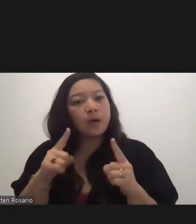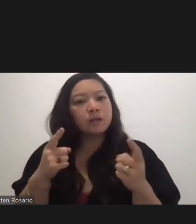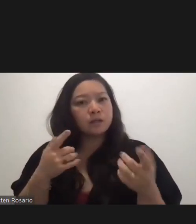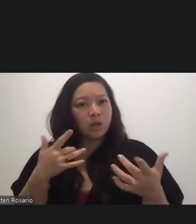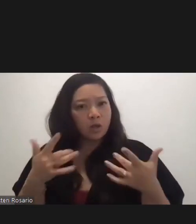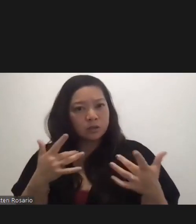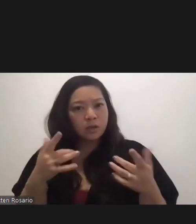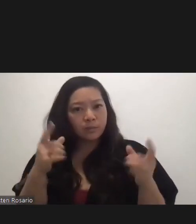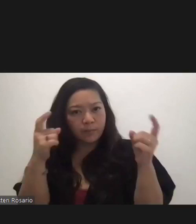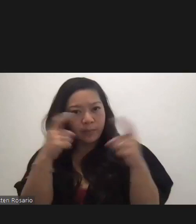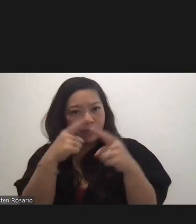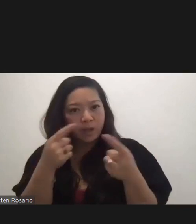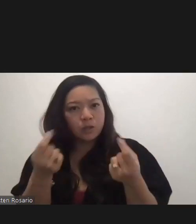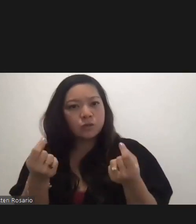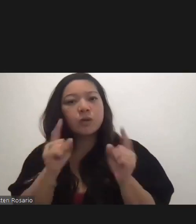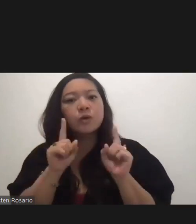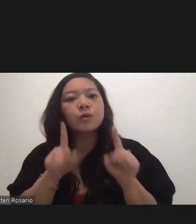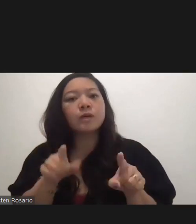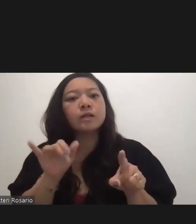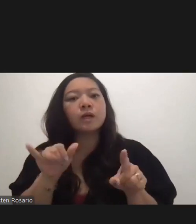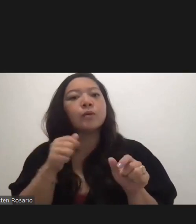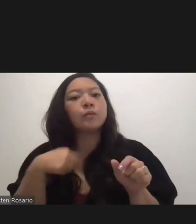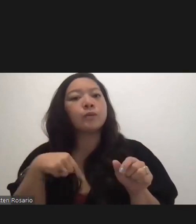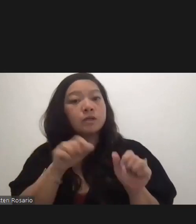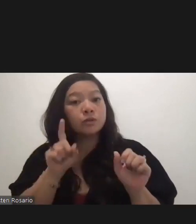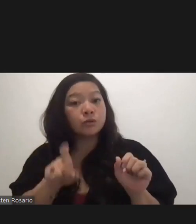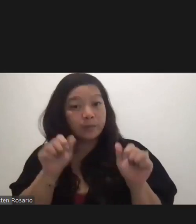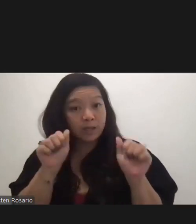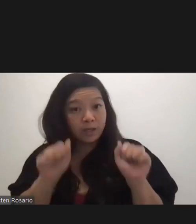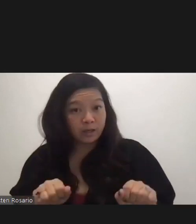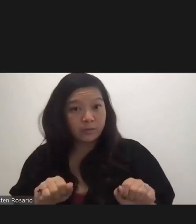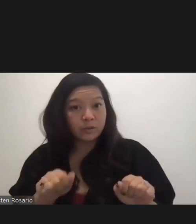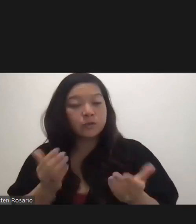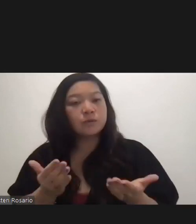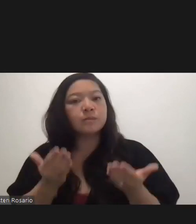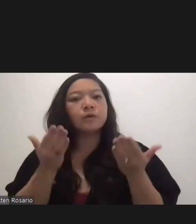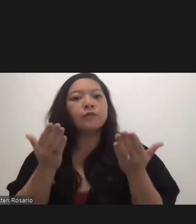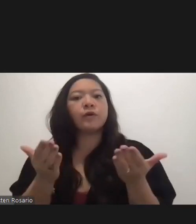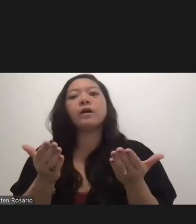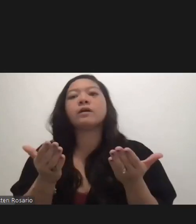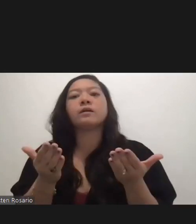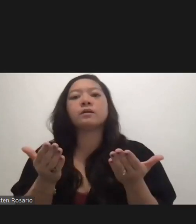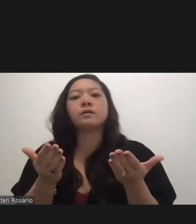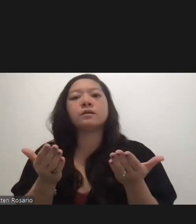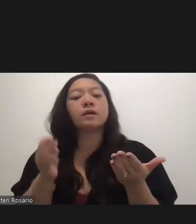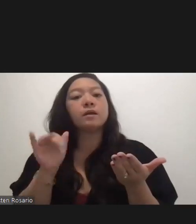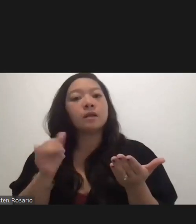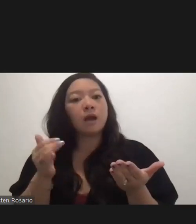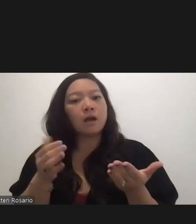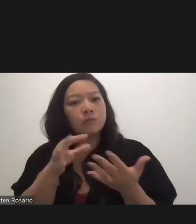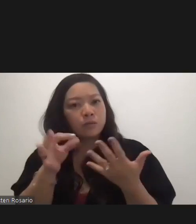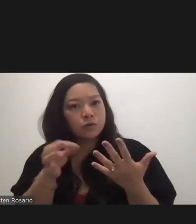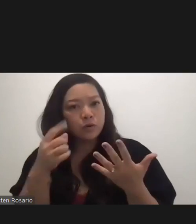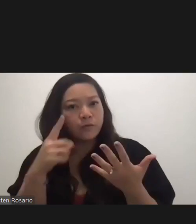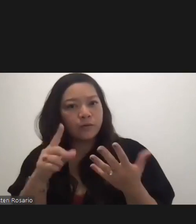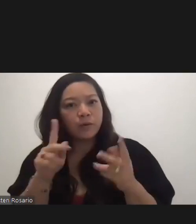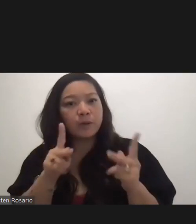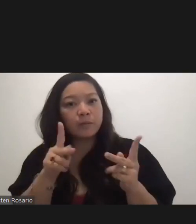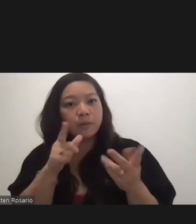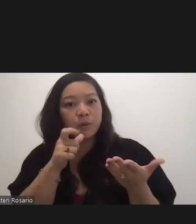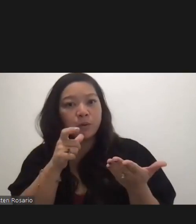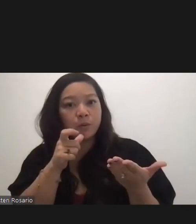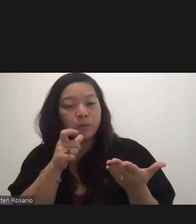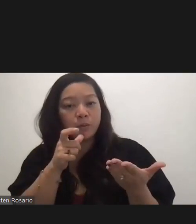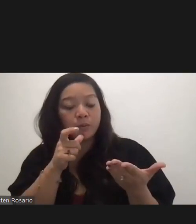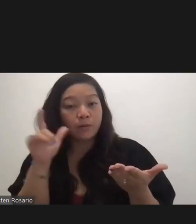do agree that we should be able to provide that opportunity for the expats